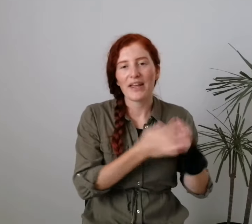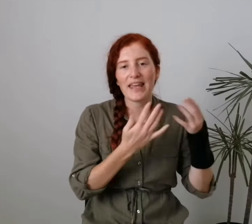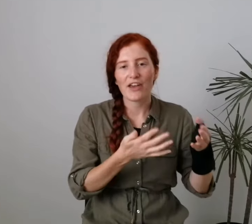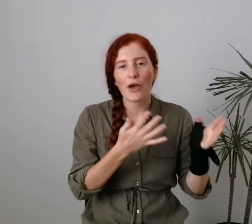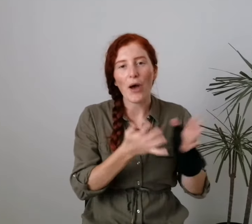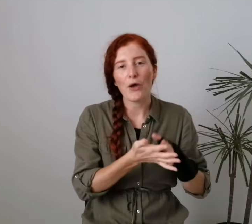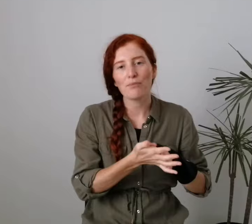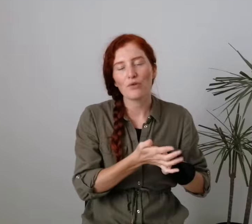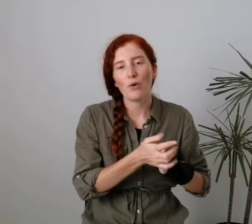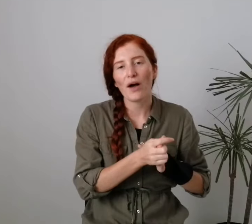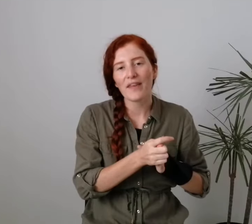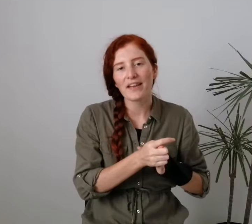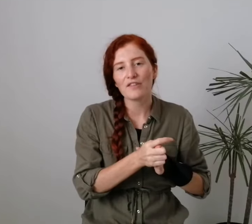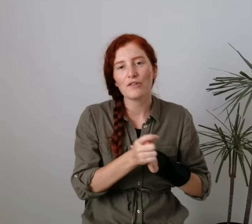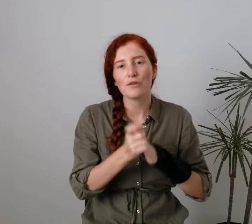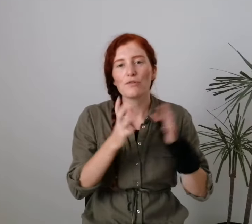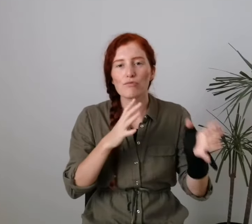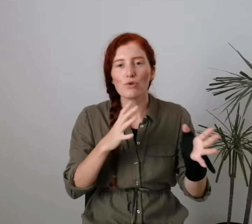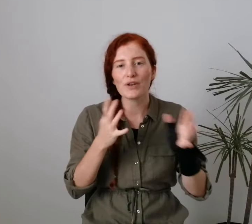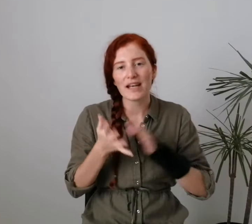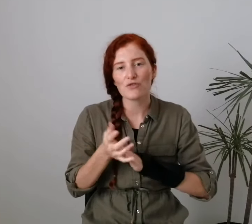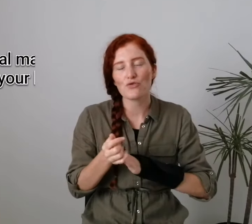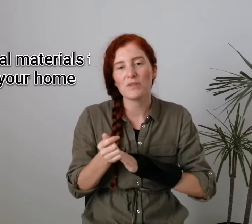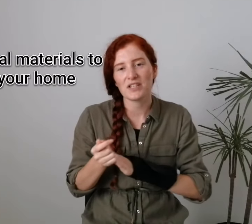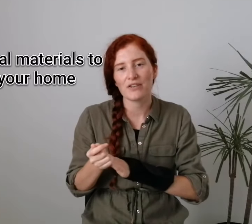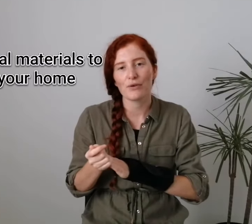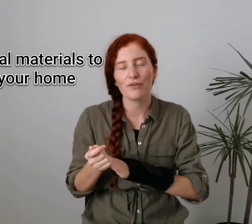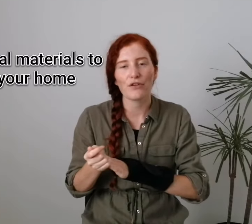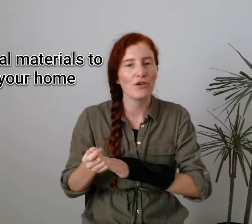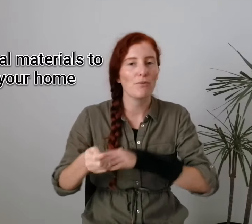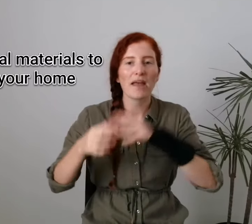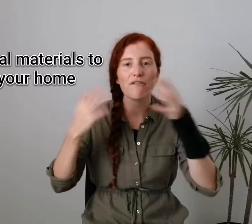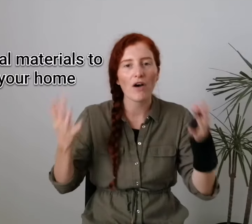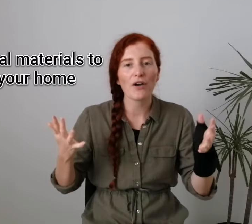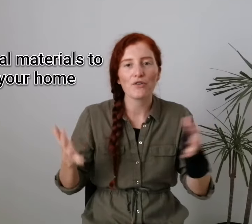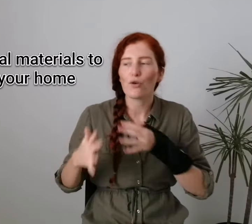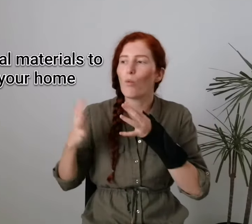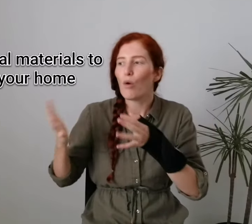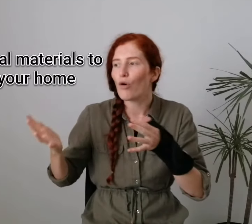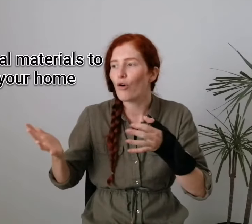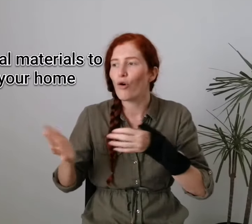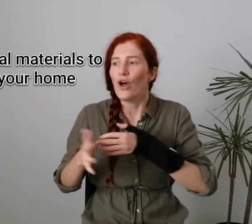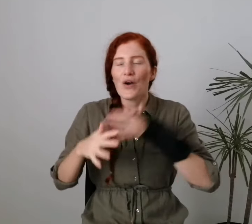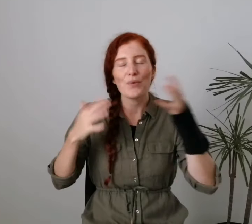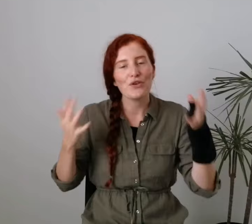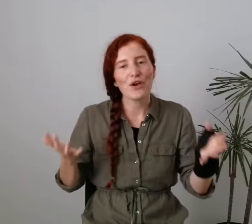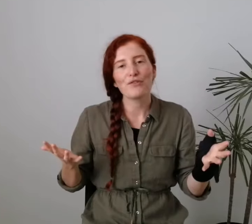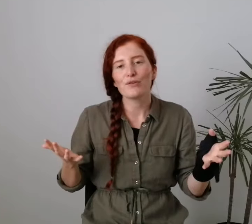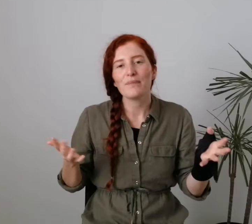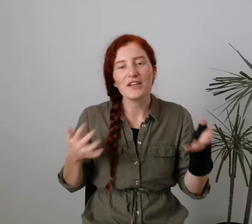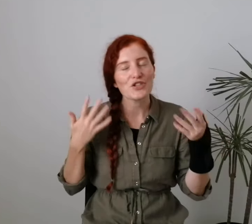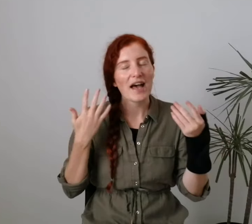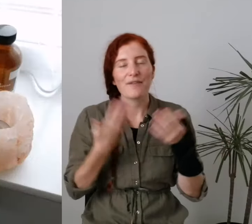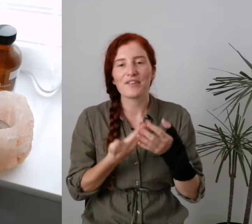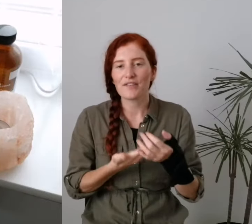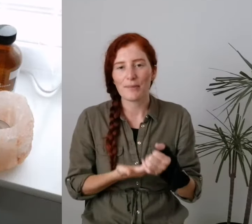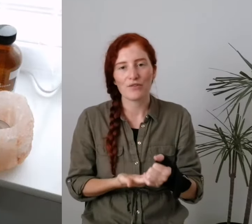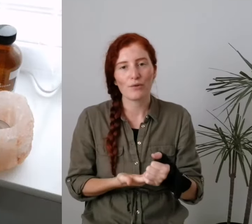my eco home tour. And that is to use raw natural materials that you may find on a walk or when you go to a beach that have sentimental